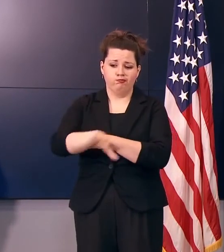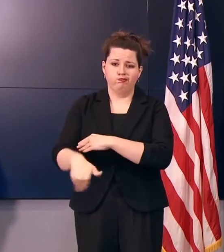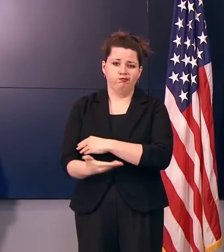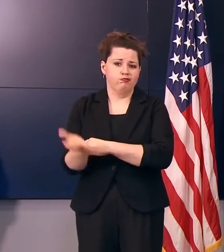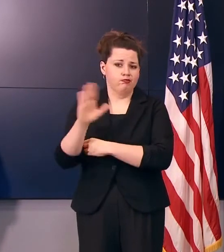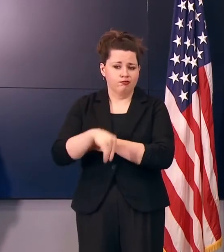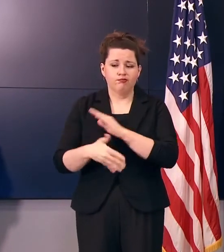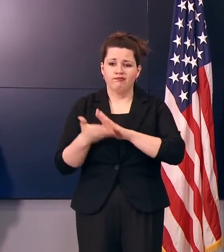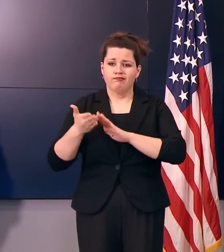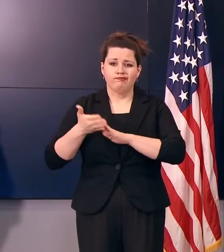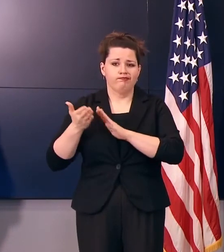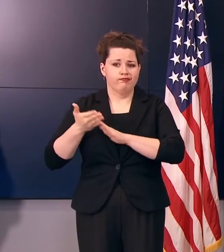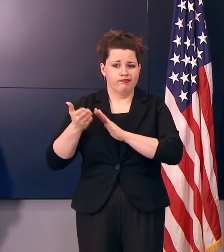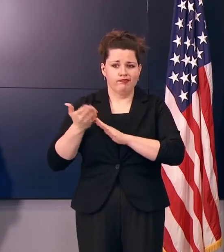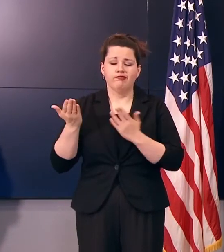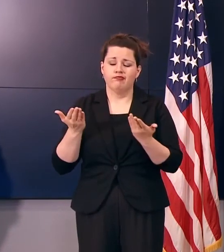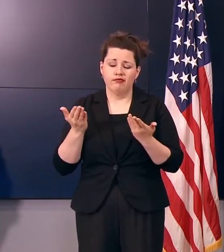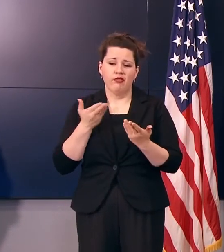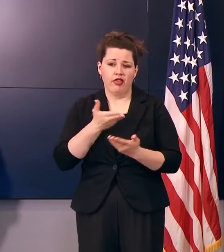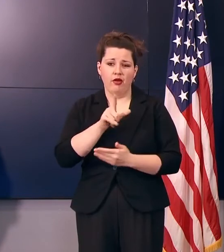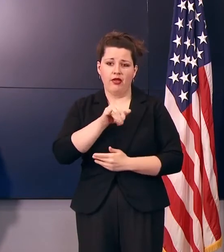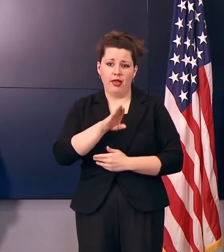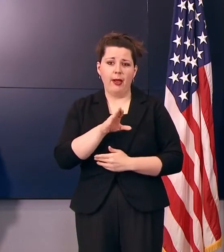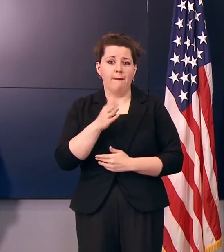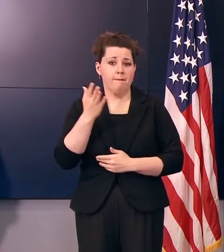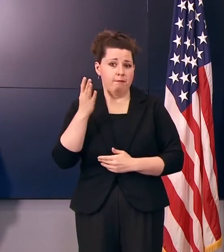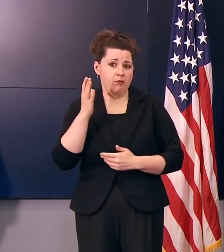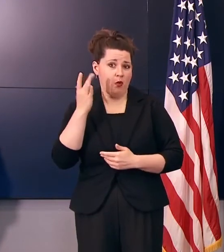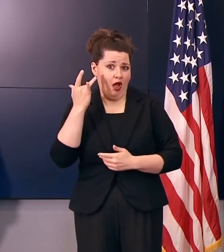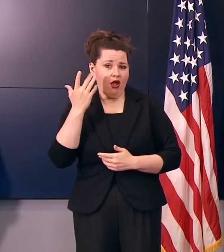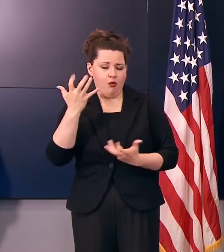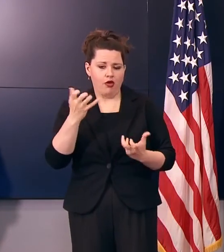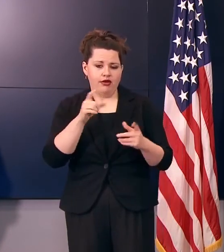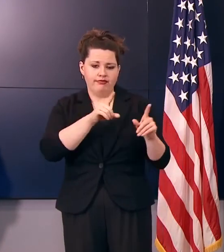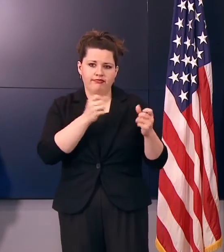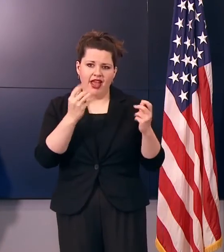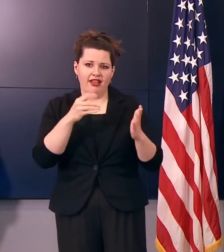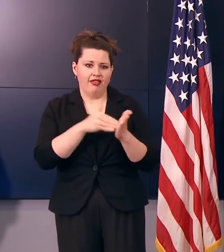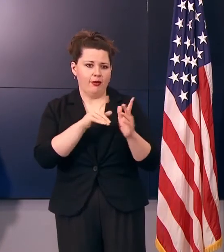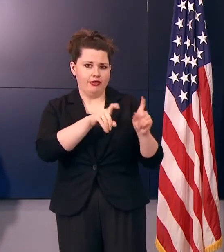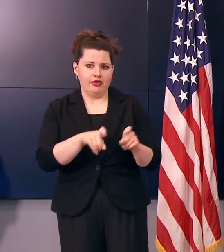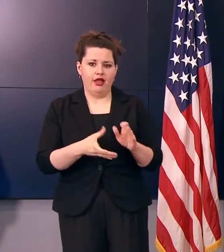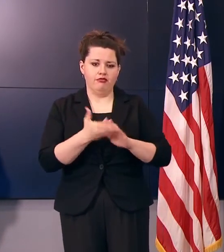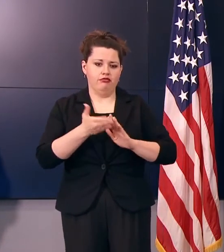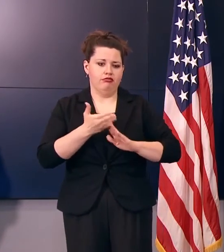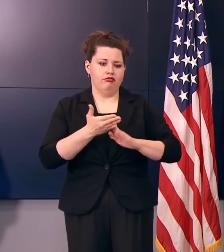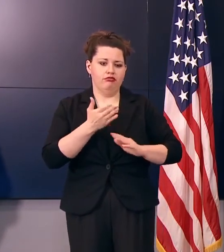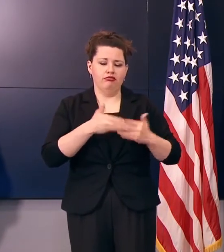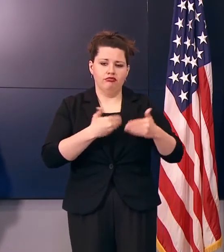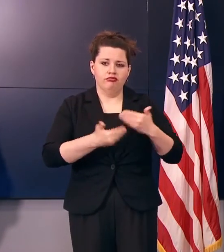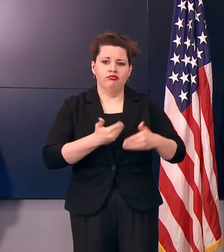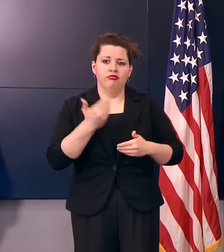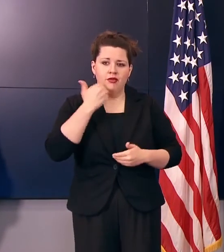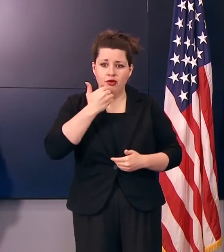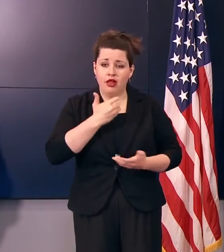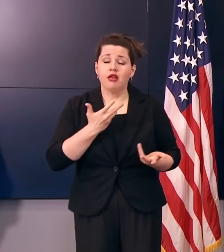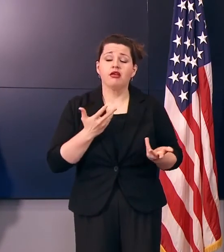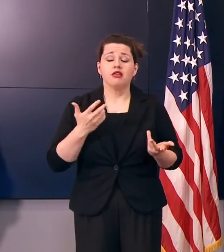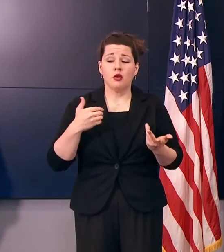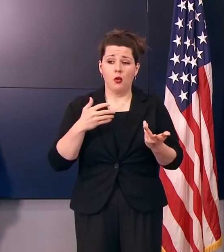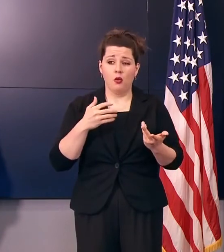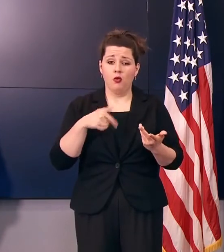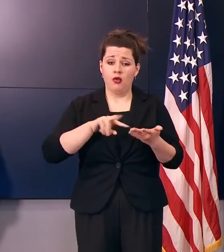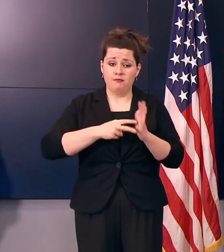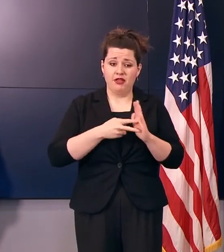have been a 24-7 operation at the lab to process thousands of tests every day so that Iowans know if they have the virus